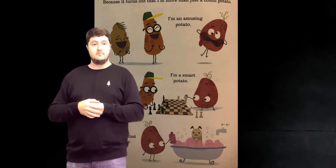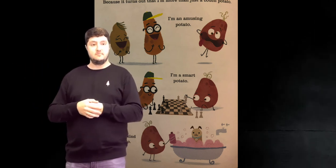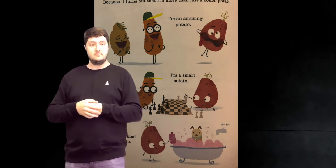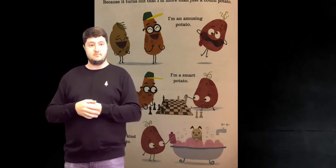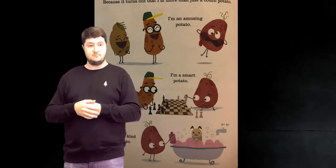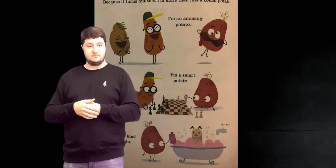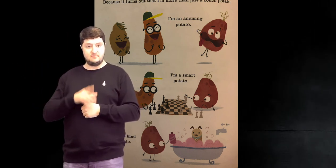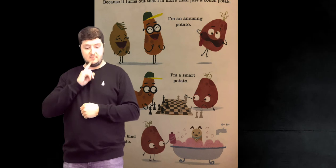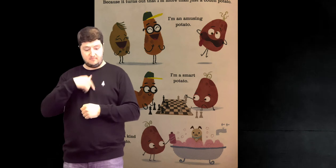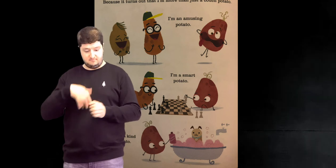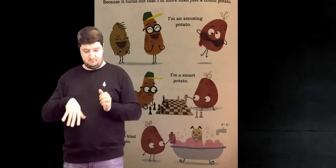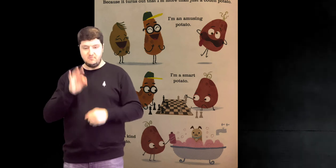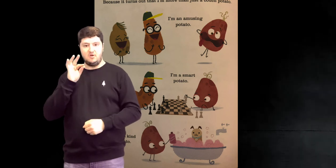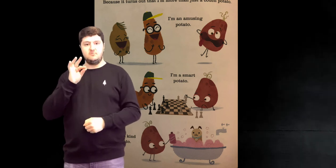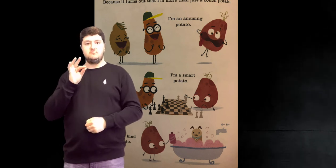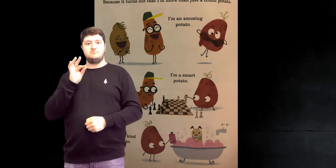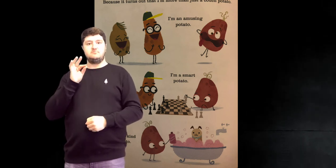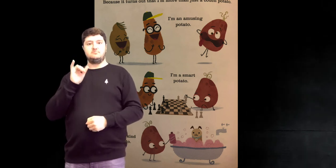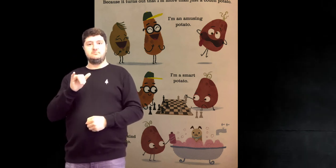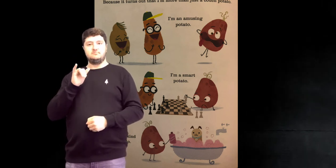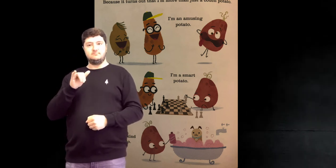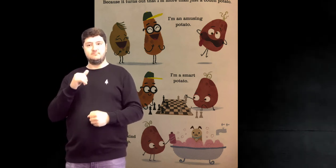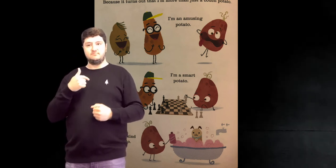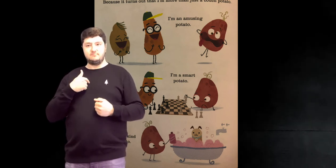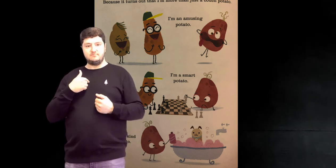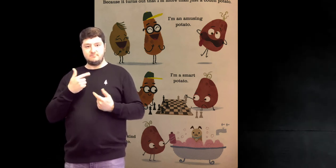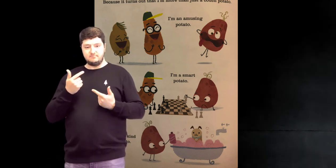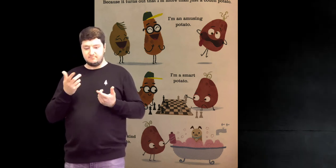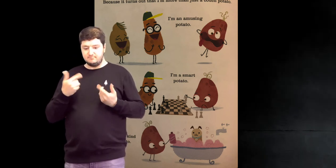Because it turns out That I'm more than just A couch potato